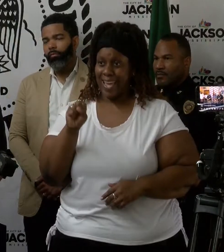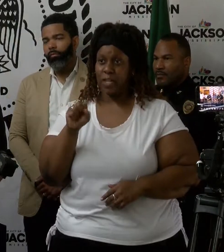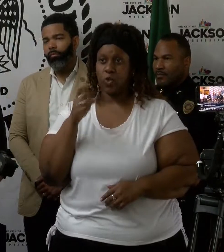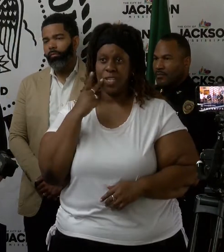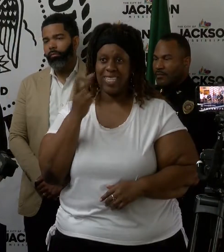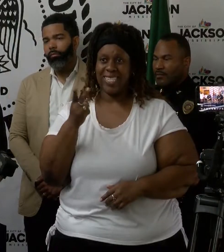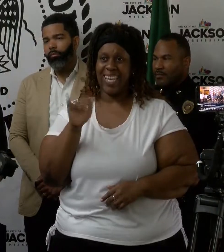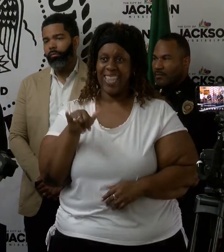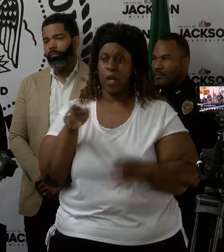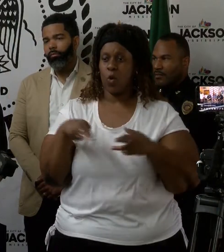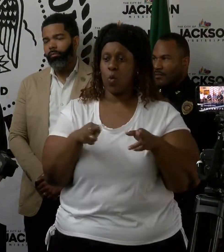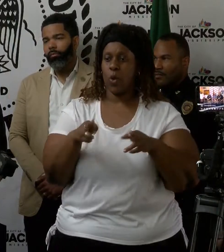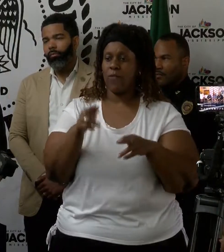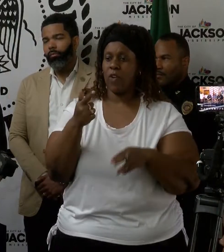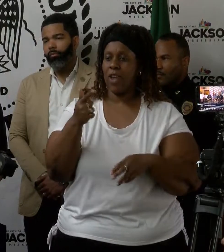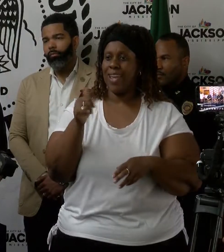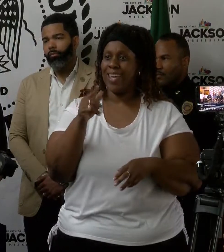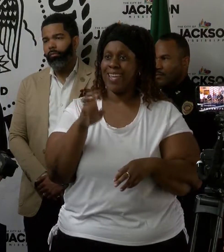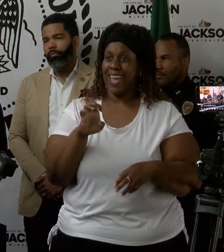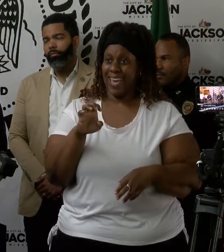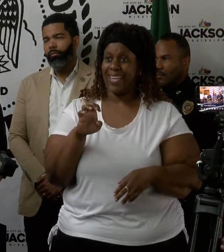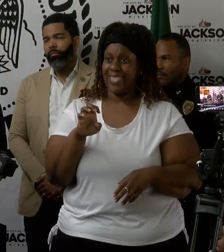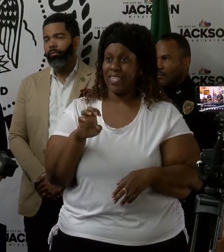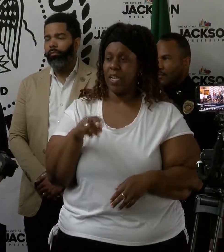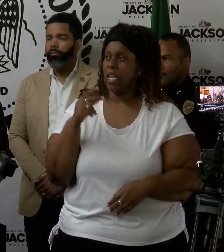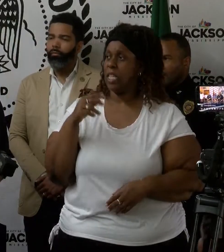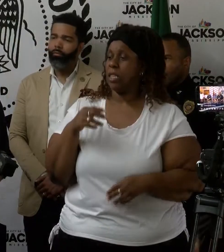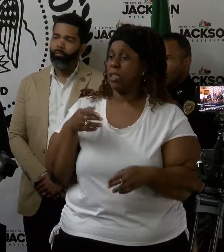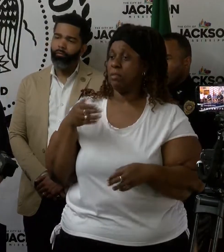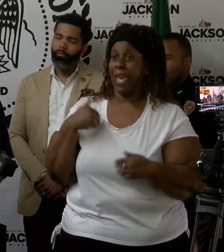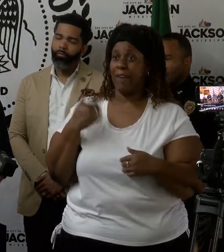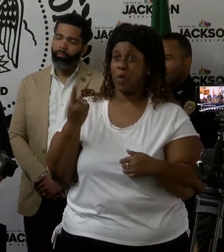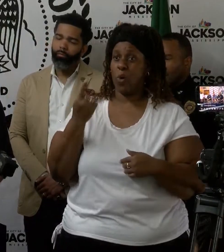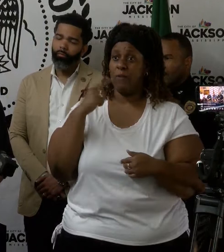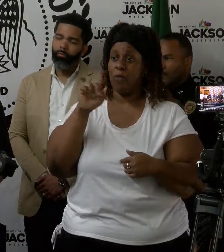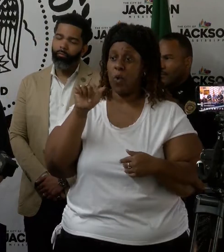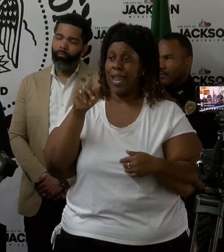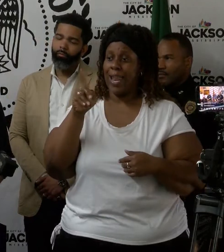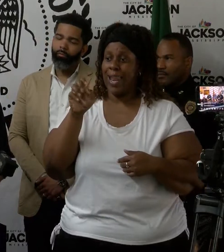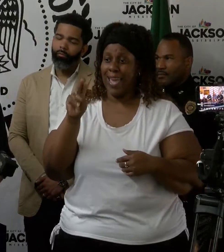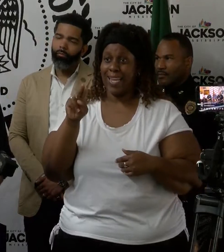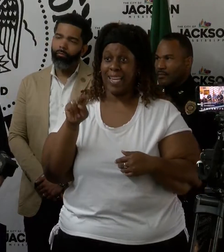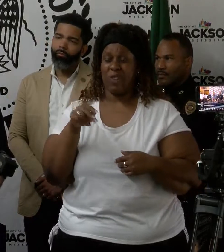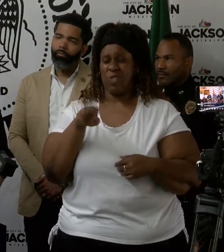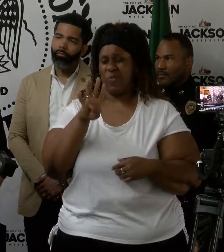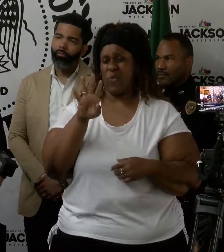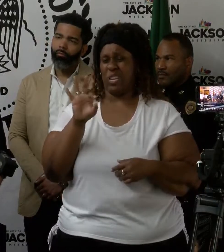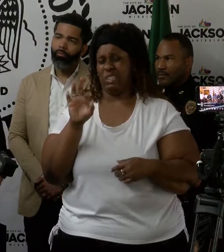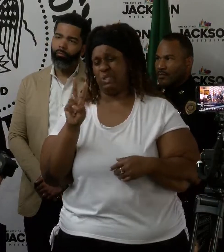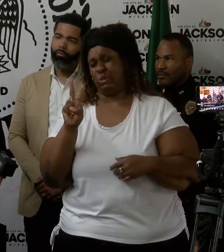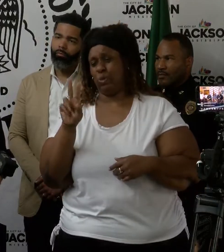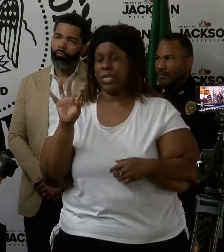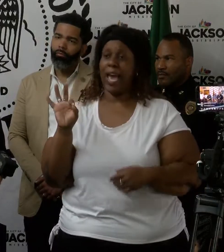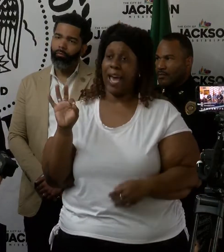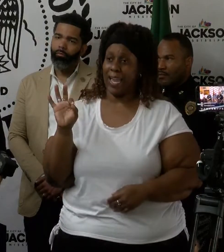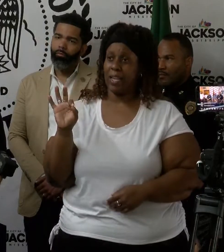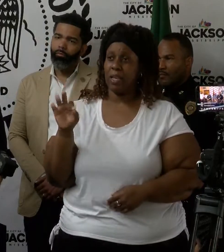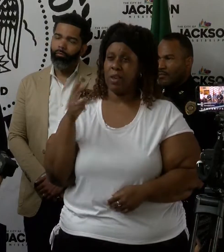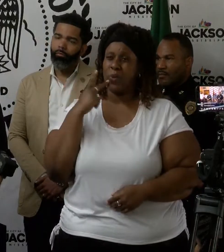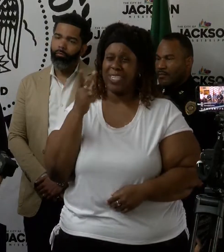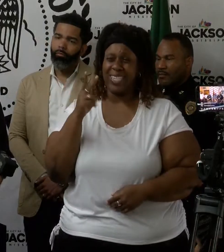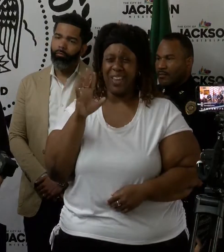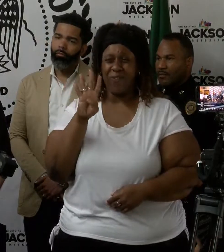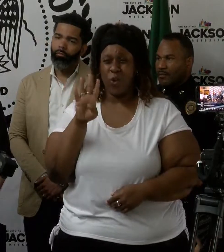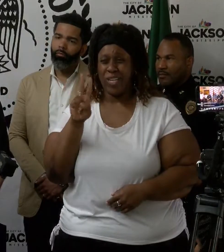gauges. And the one that's there is the Lakeland gauge, too. It got to 42.9. We're looking at possibly going to around 42 feet